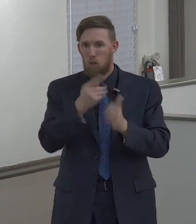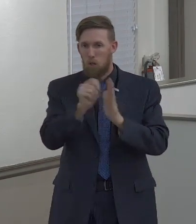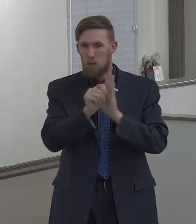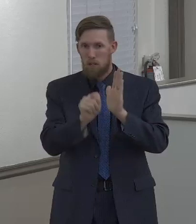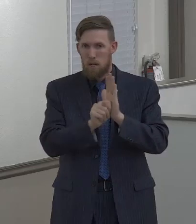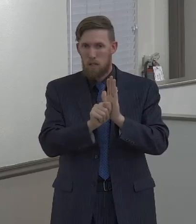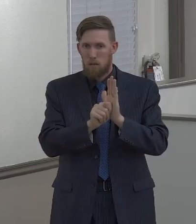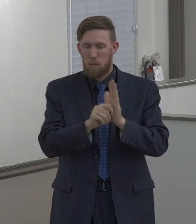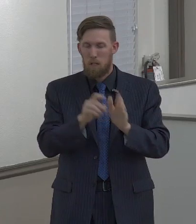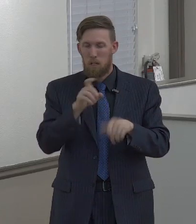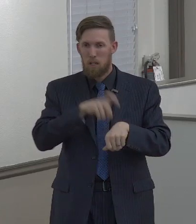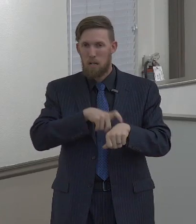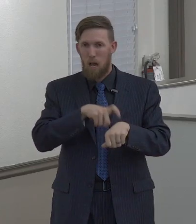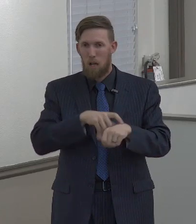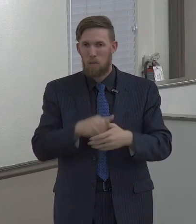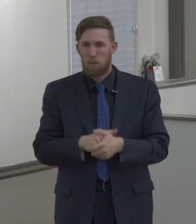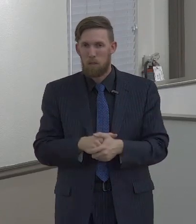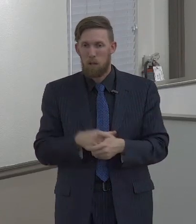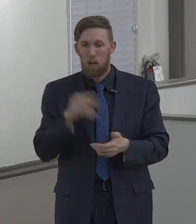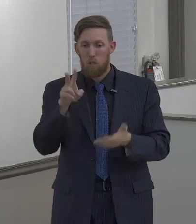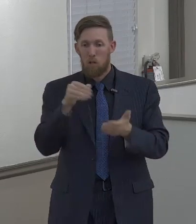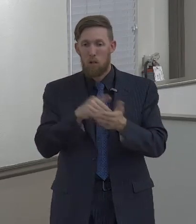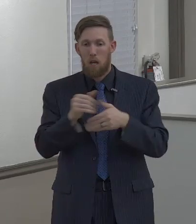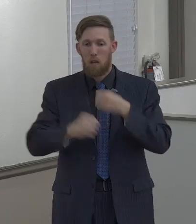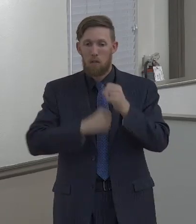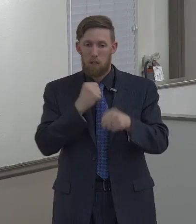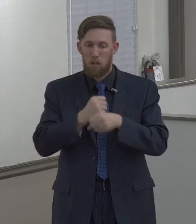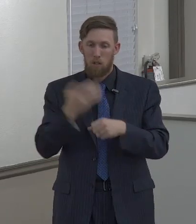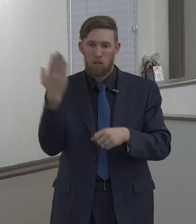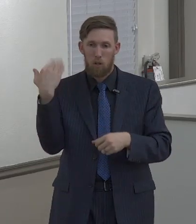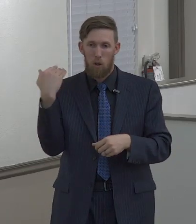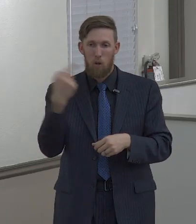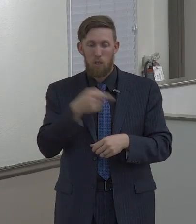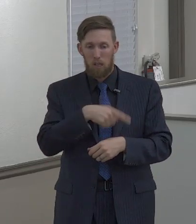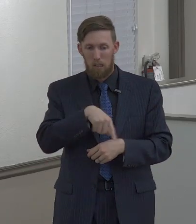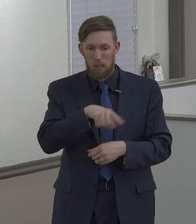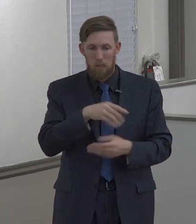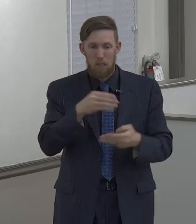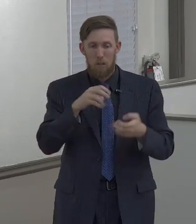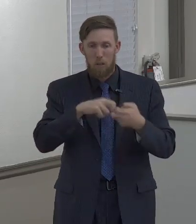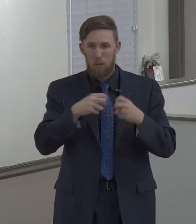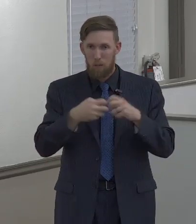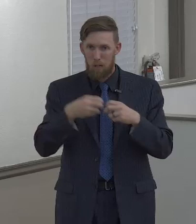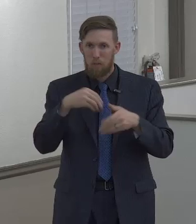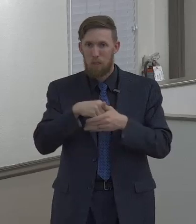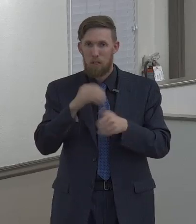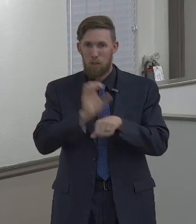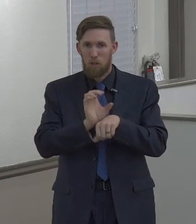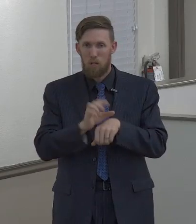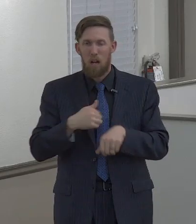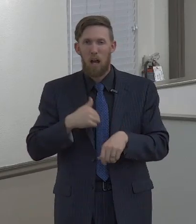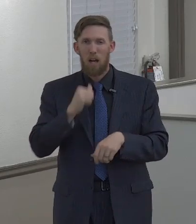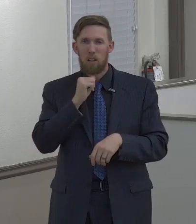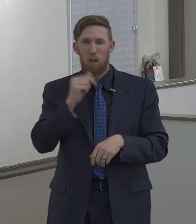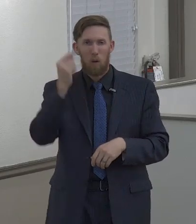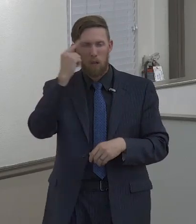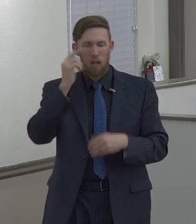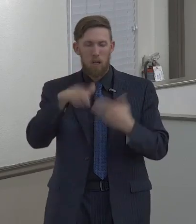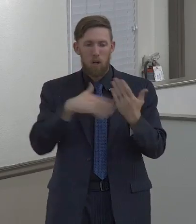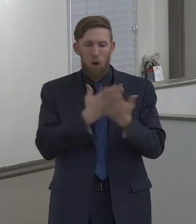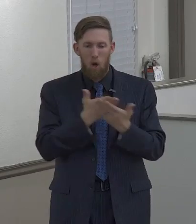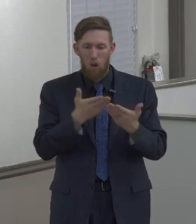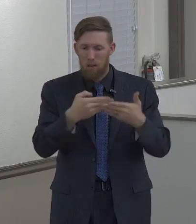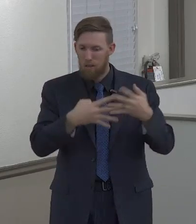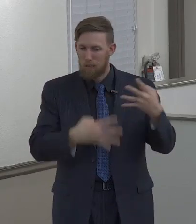2,000 years ago, these were problems in the church. I'm not saying these are problems in our church. I don't think that these are problems